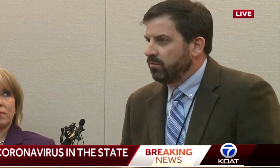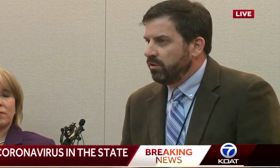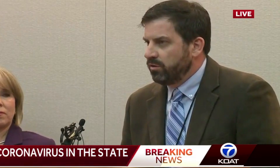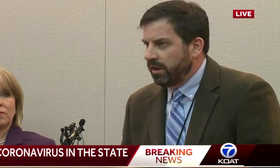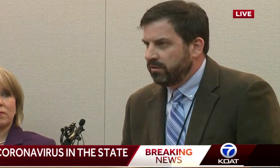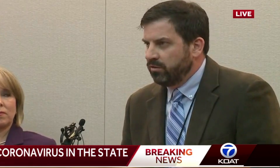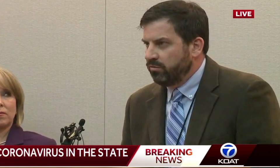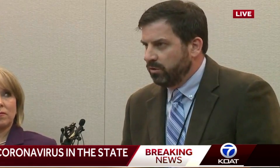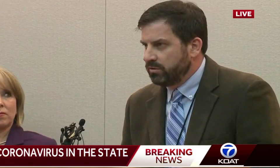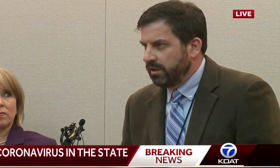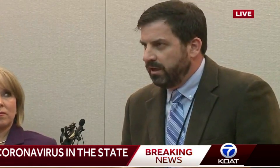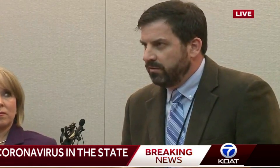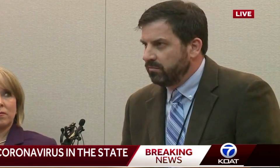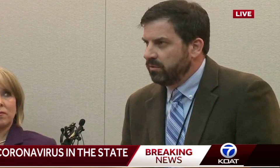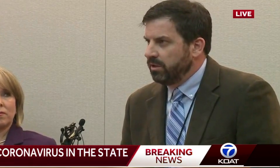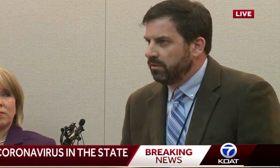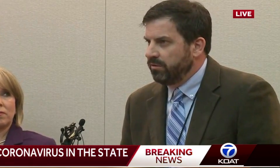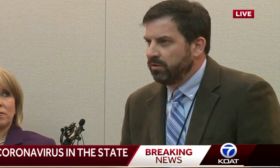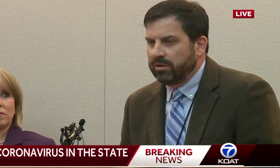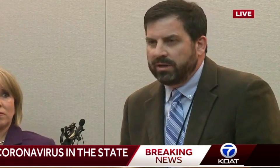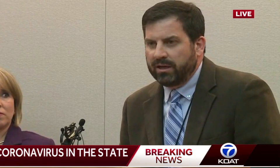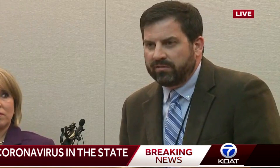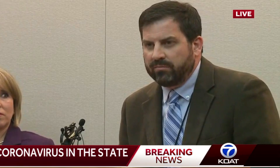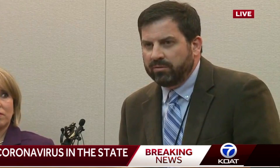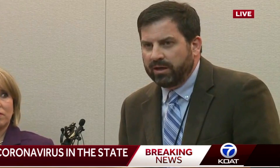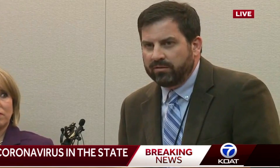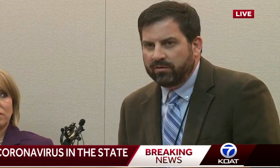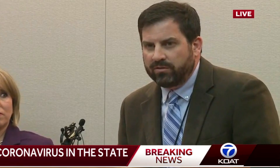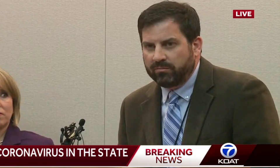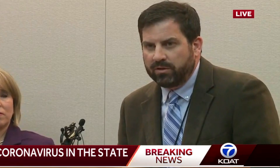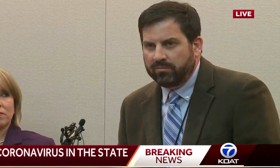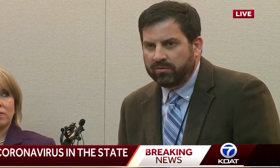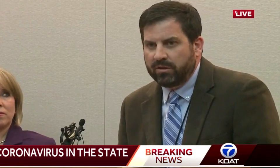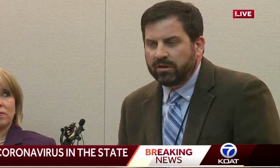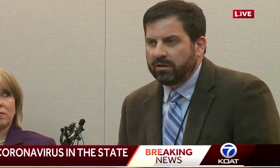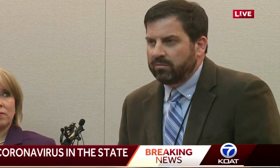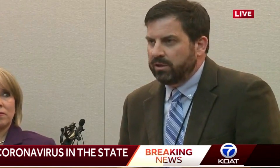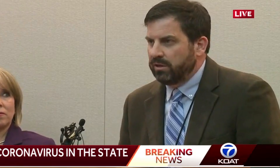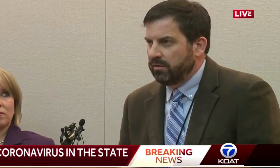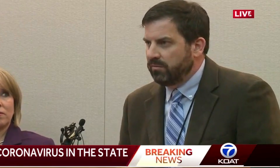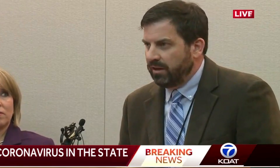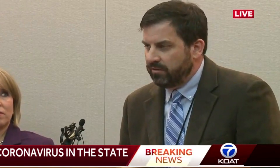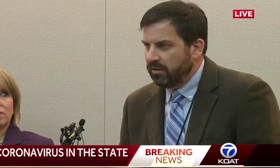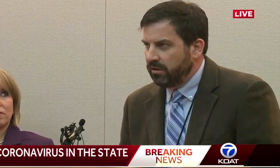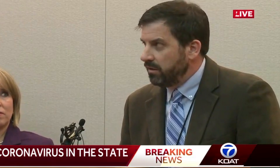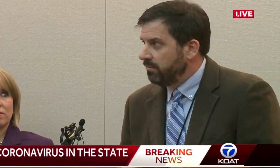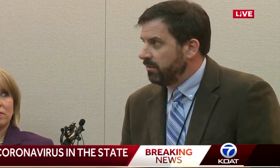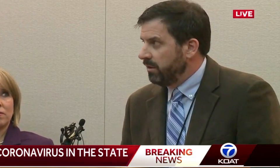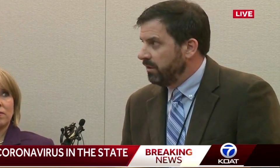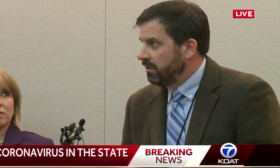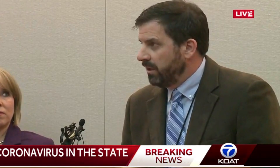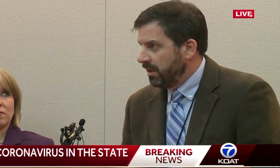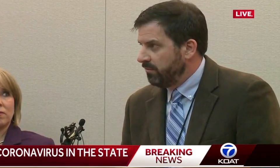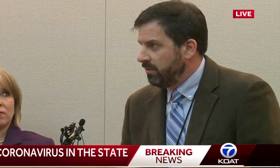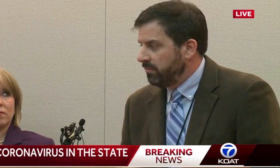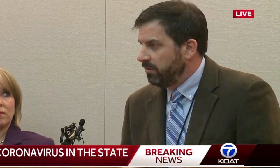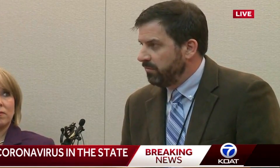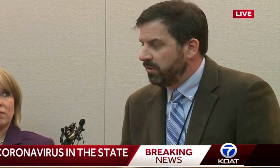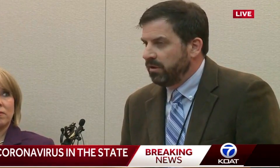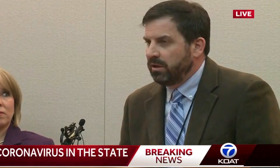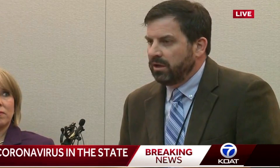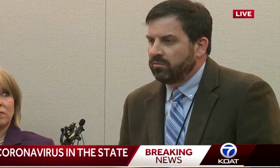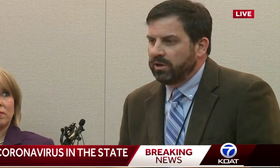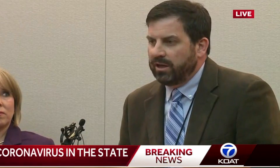and we track those folks down. We interview them and ask them about their symptoms. We get them testing if they have